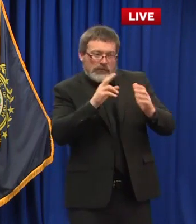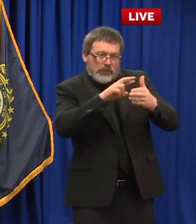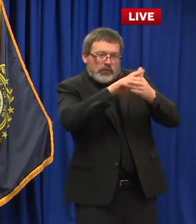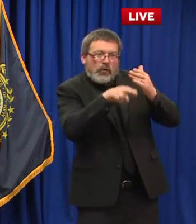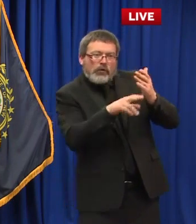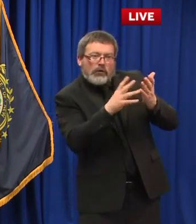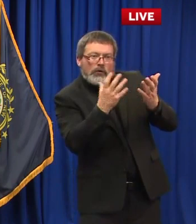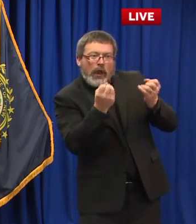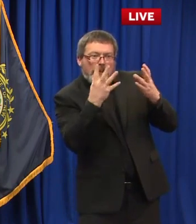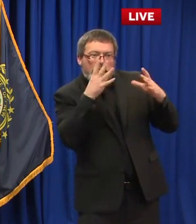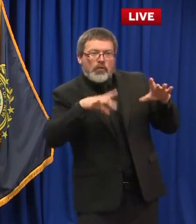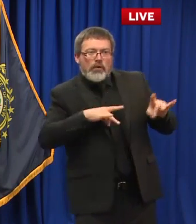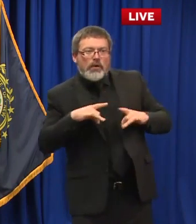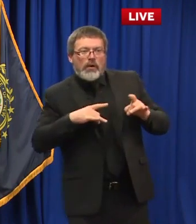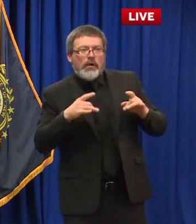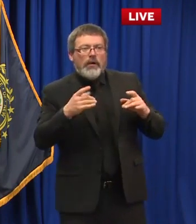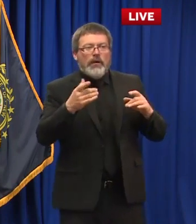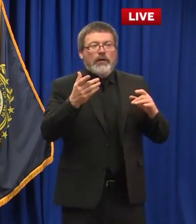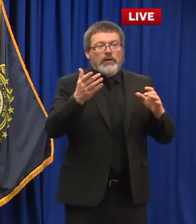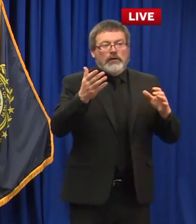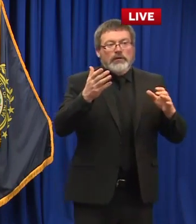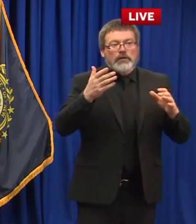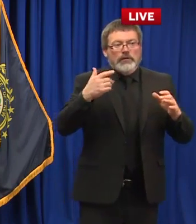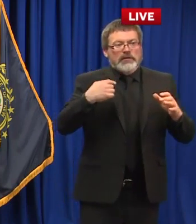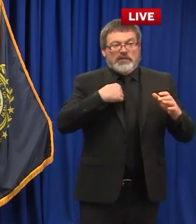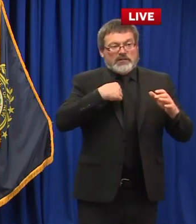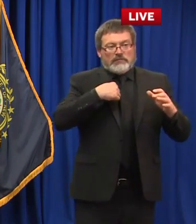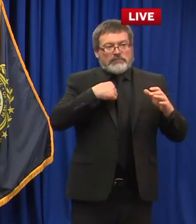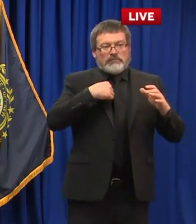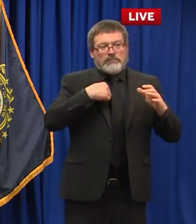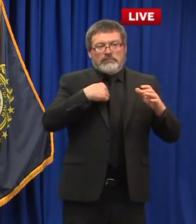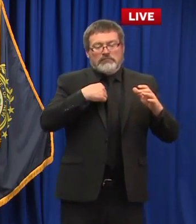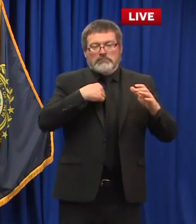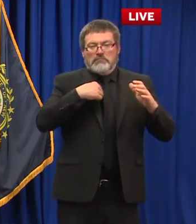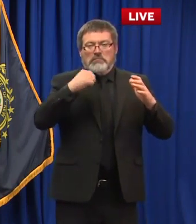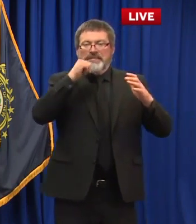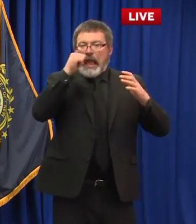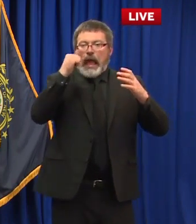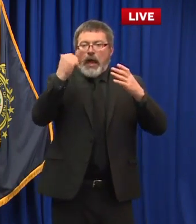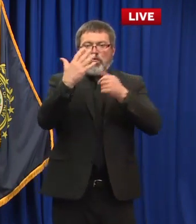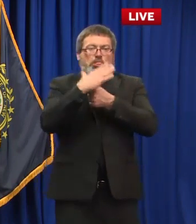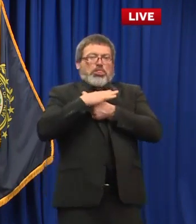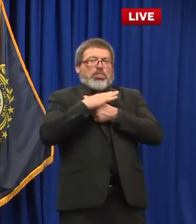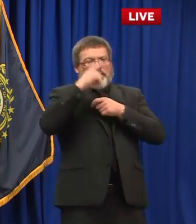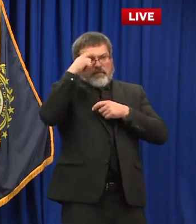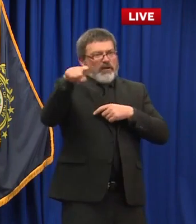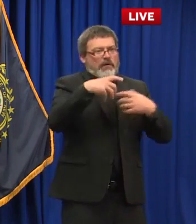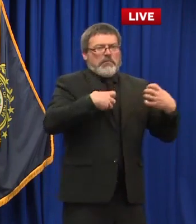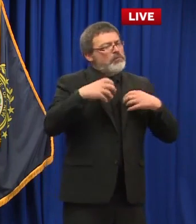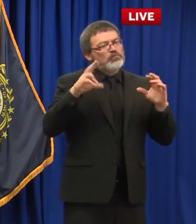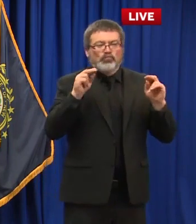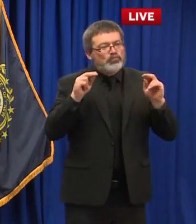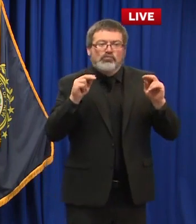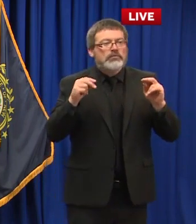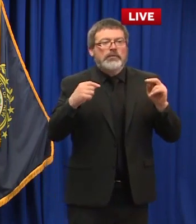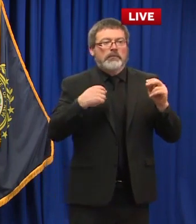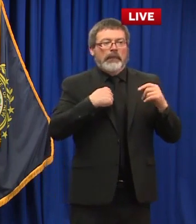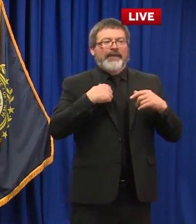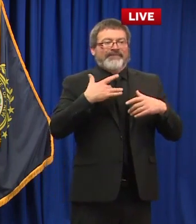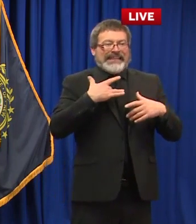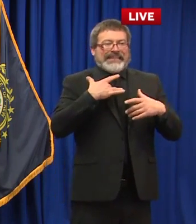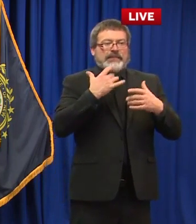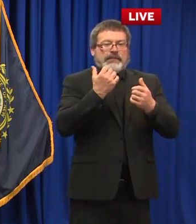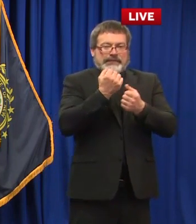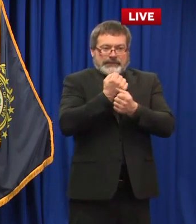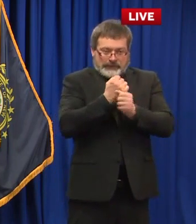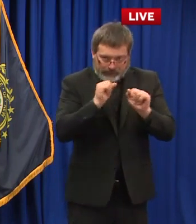or people yelling on social media anything like that it's the right plan and i think as long as you you we have the wherewithal to stick it out if you will